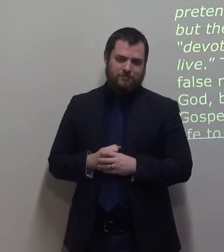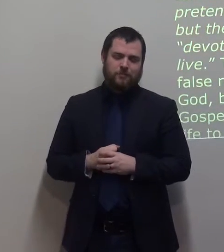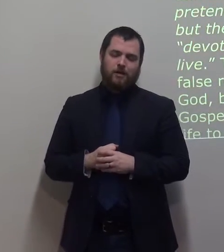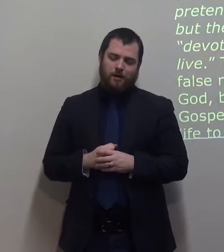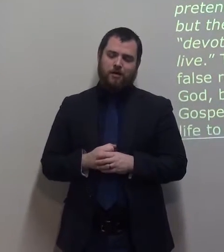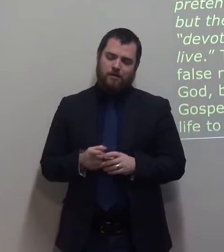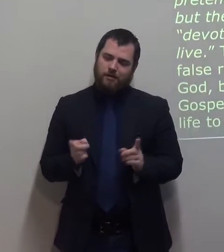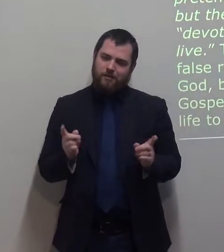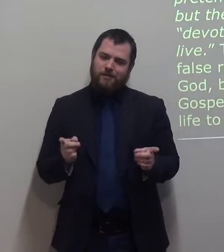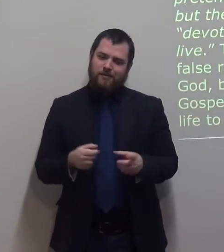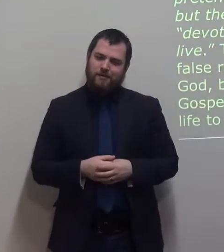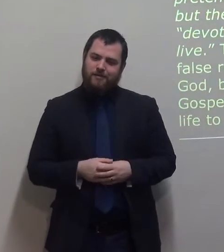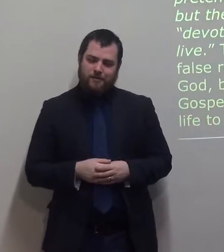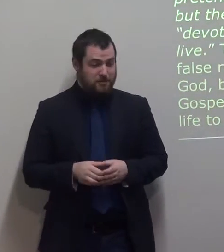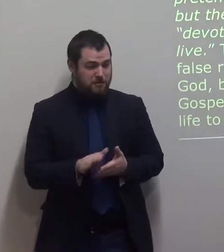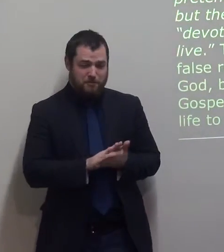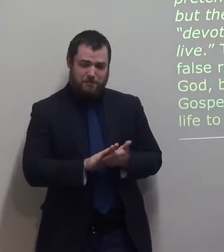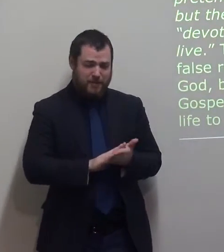these are people who follow false religions.